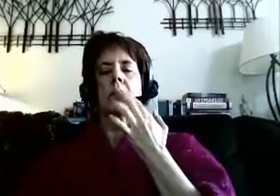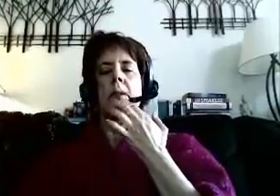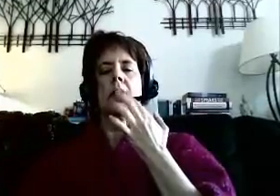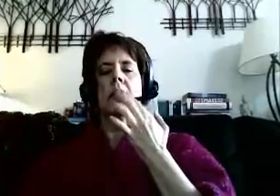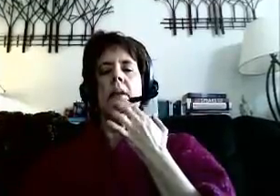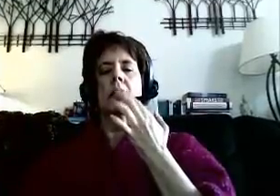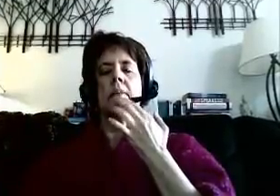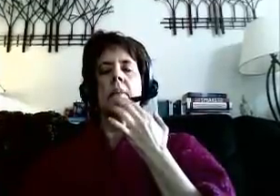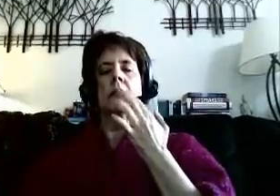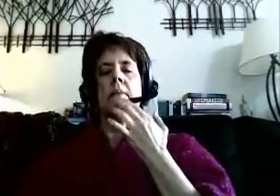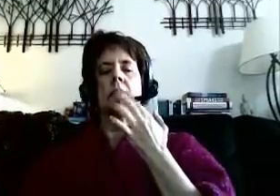completely.